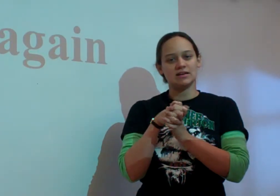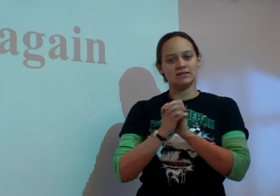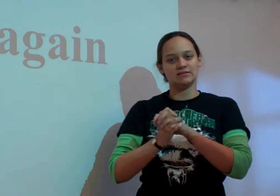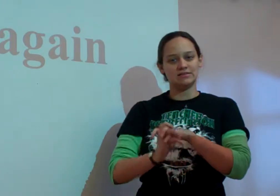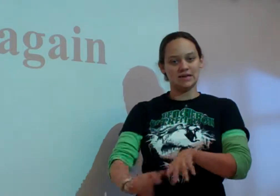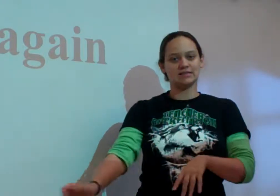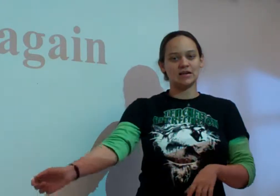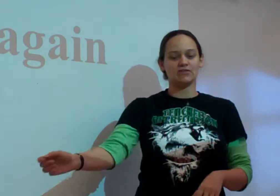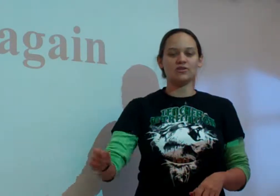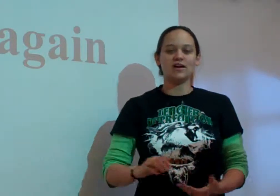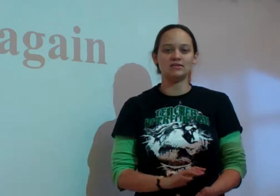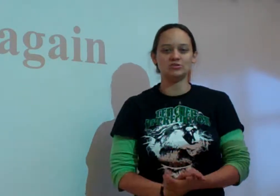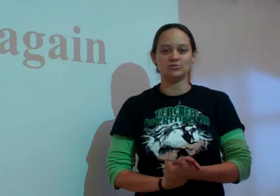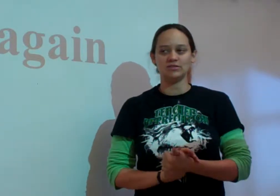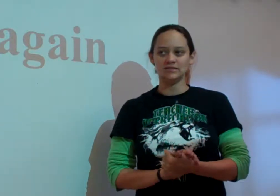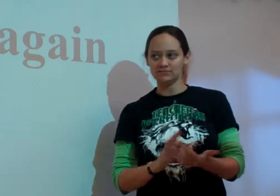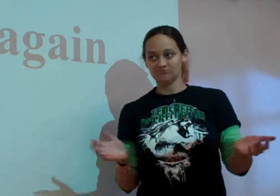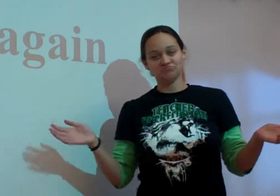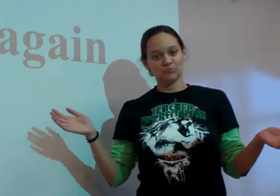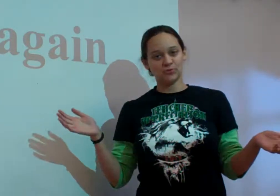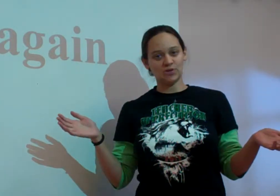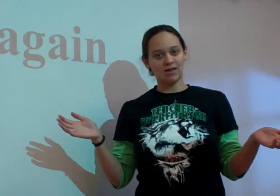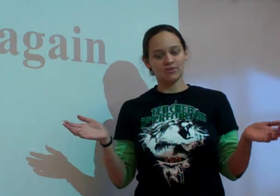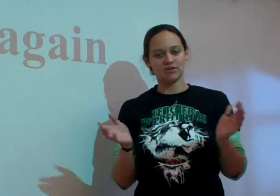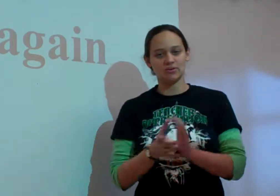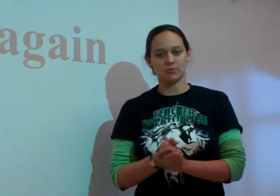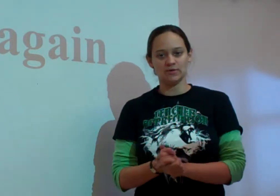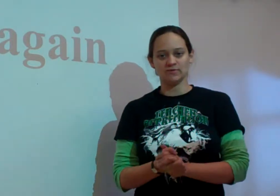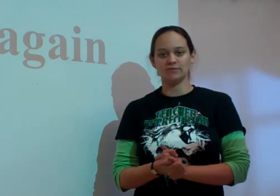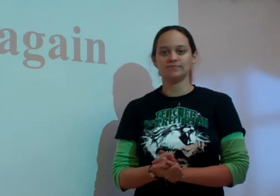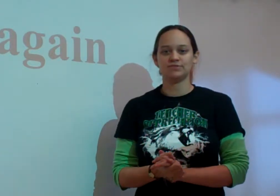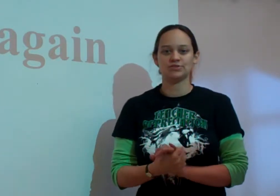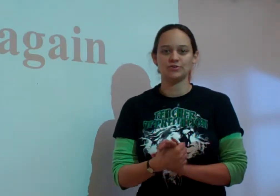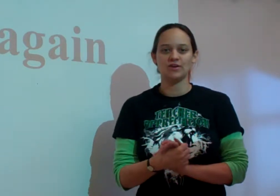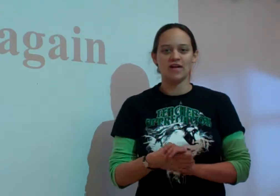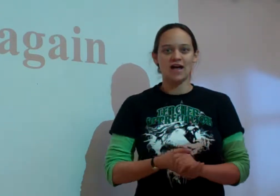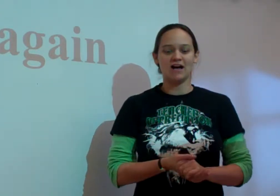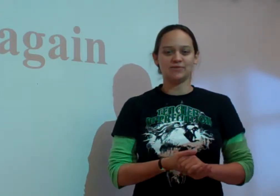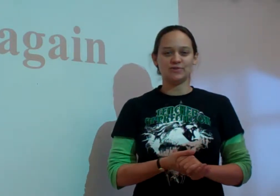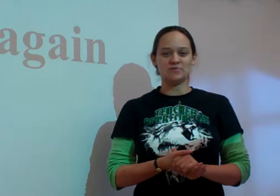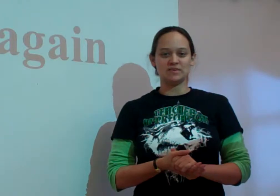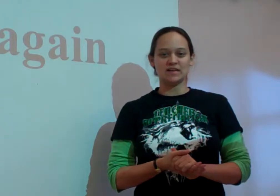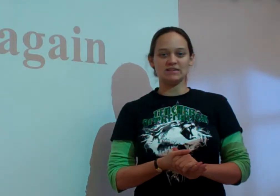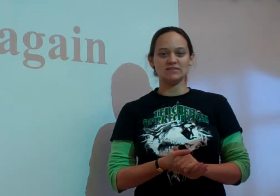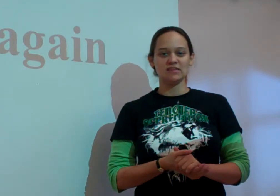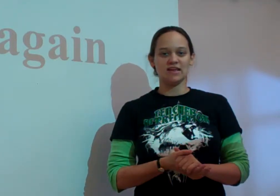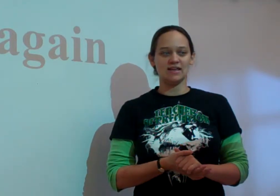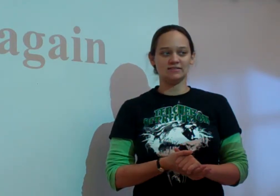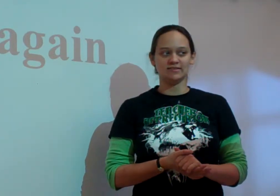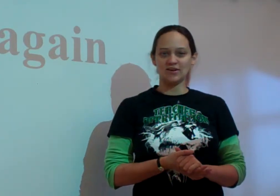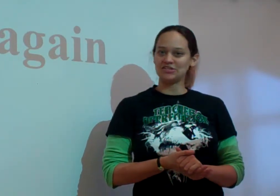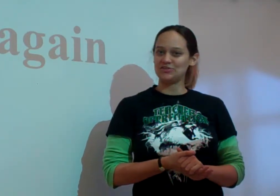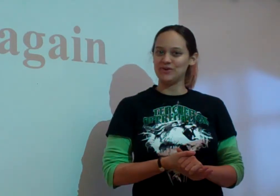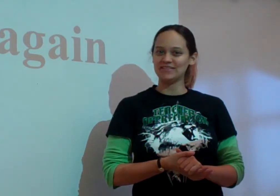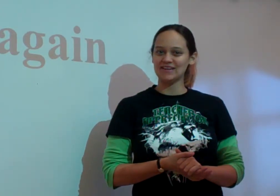And next, I'll go ahead and do the vocabulary that we went over. So, have a great weekend. And I'll see you Wednesday.